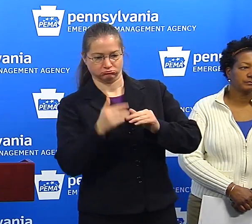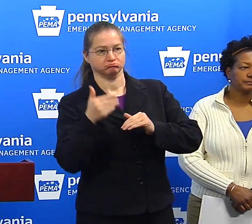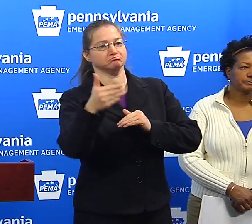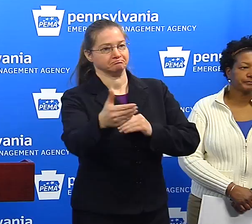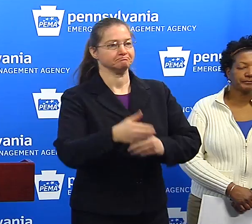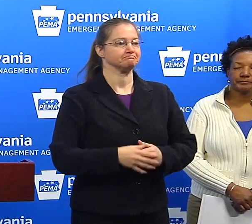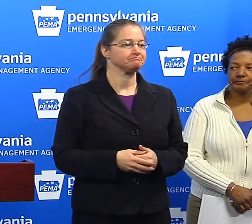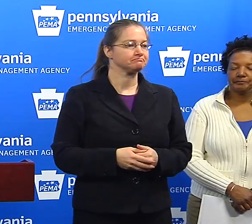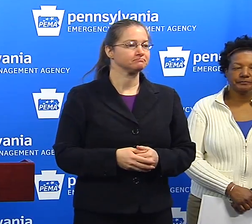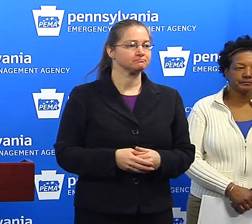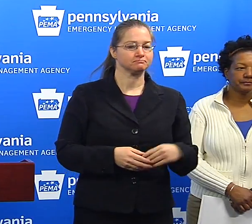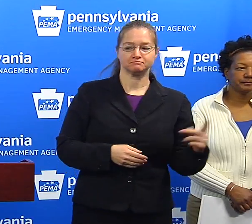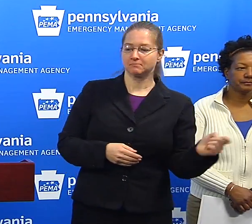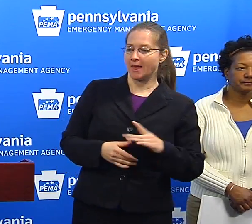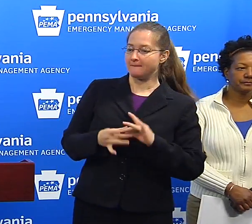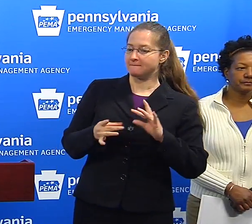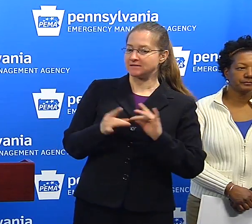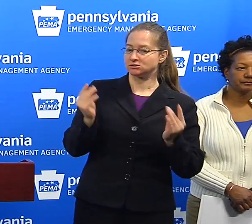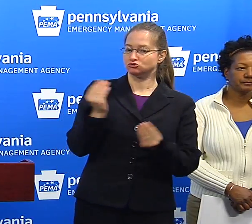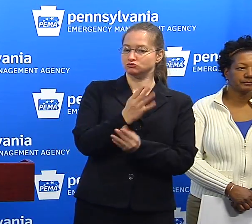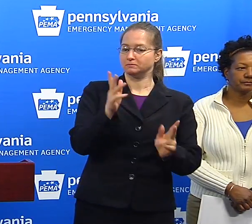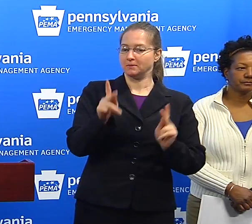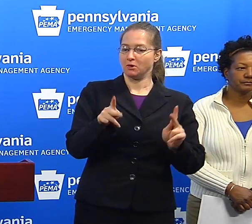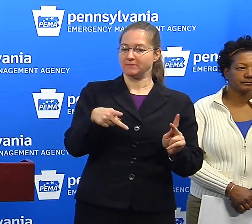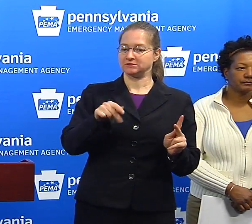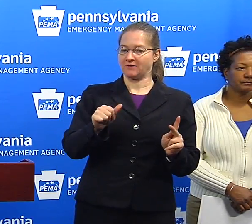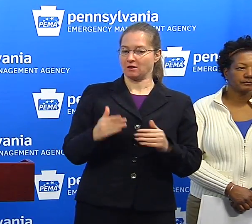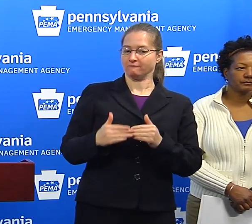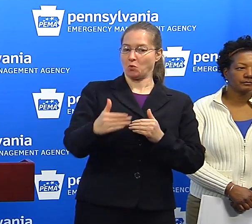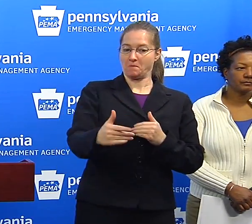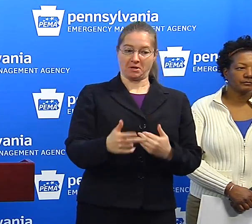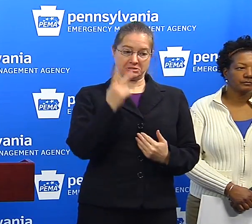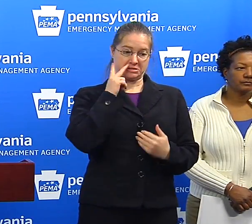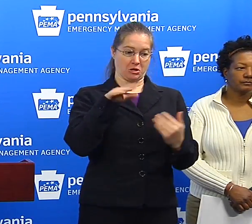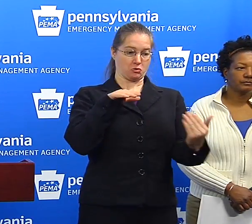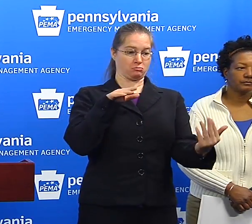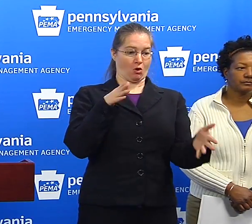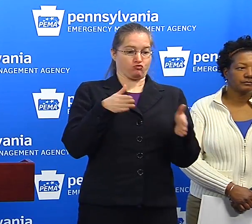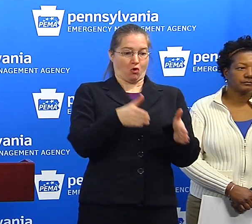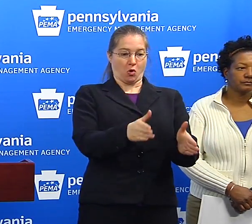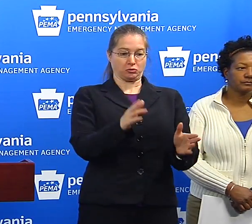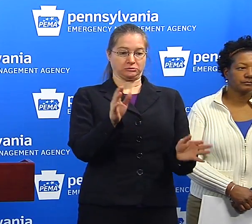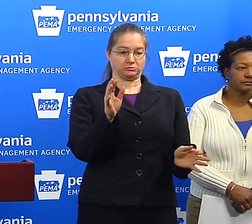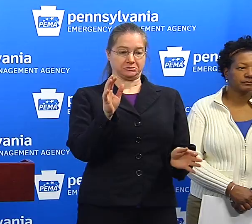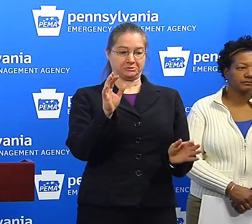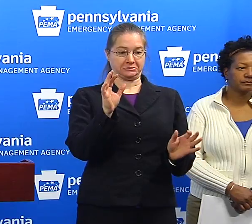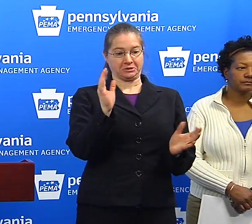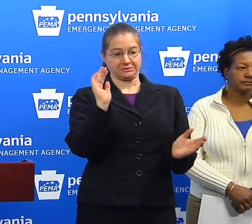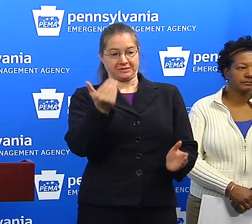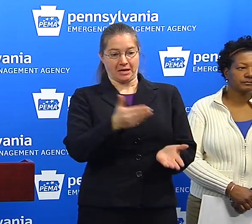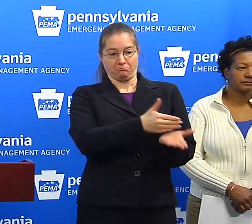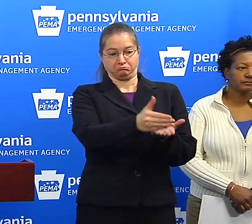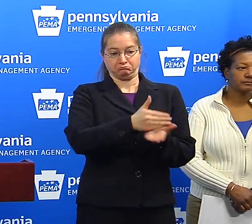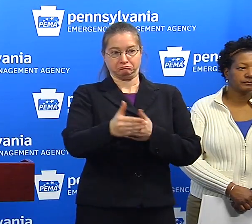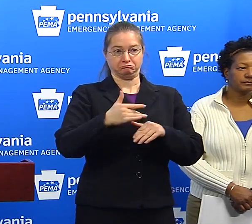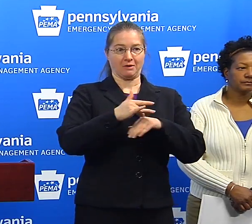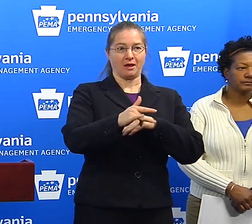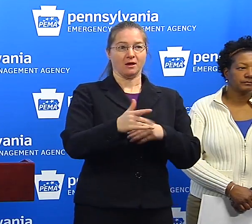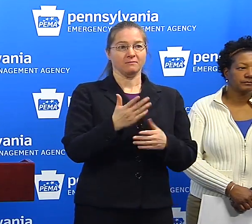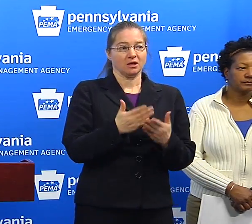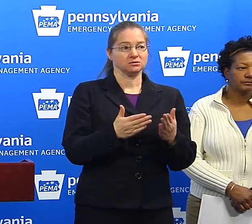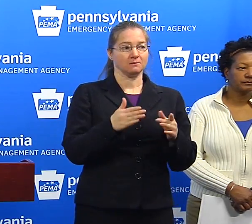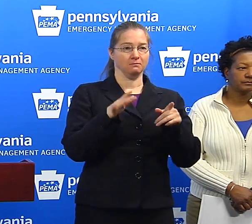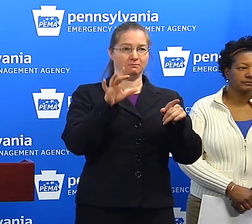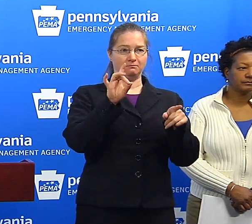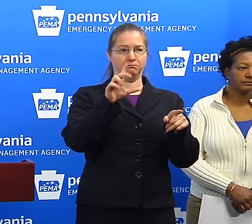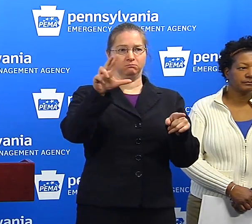this time around. And the message of Pennsylvanians going forward? I mean, they might see the roads seem relatively clear. I mean, there's some blacktop on 83 on